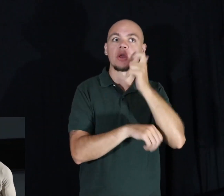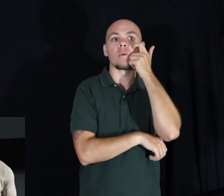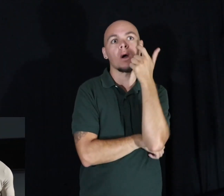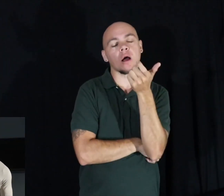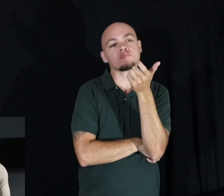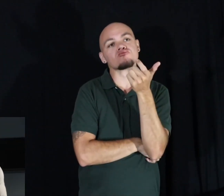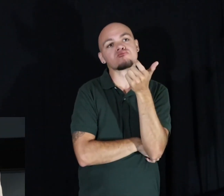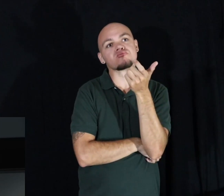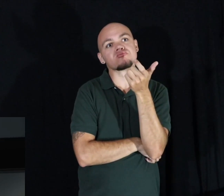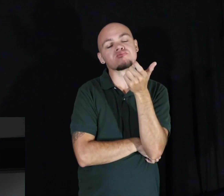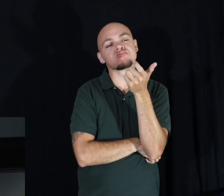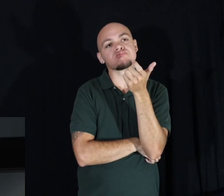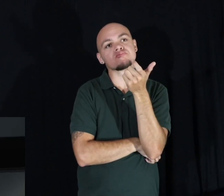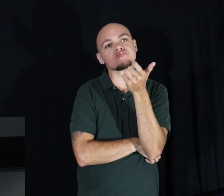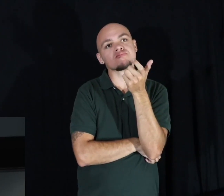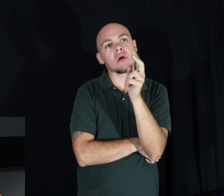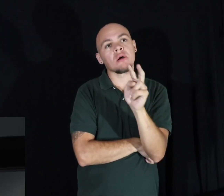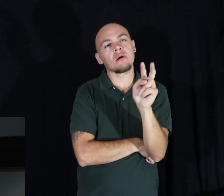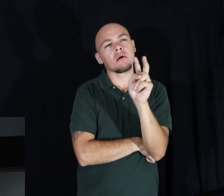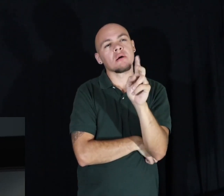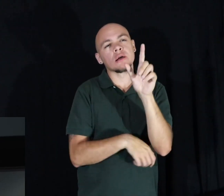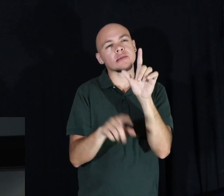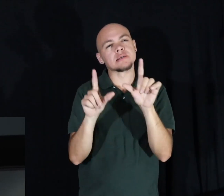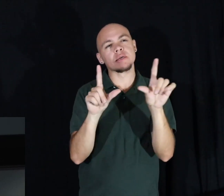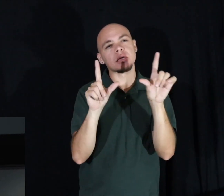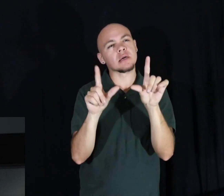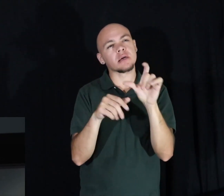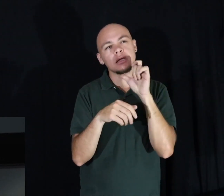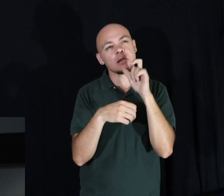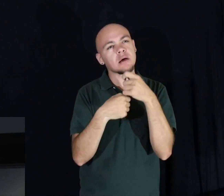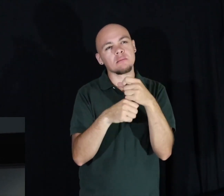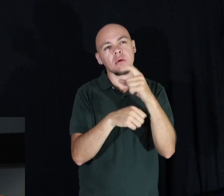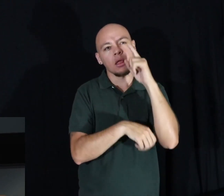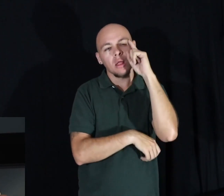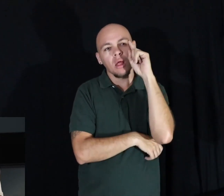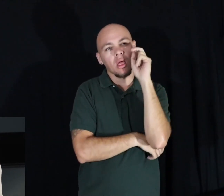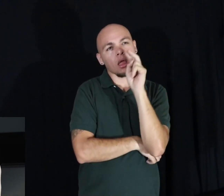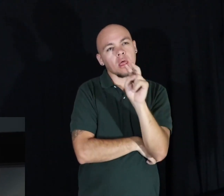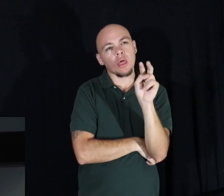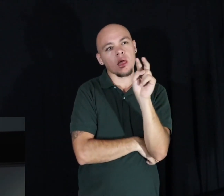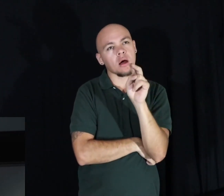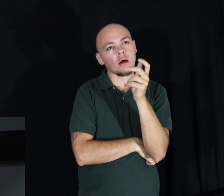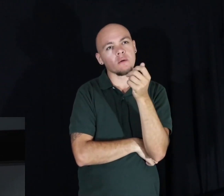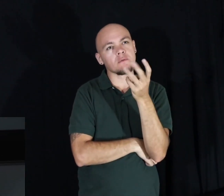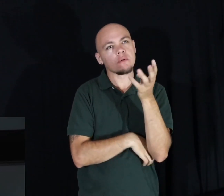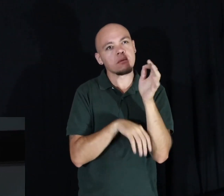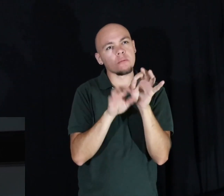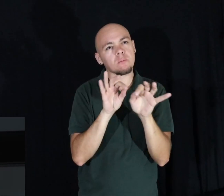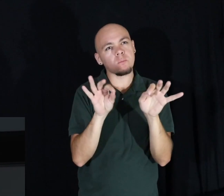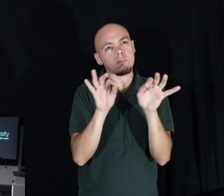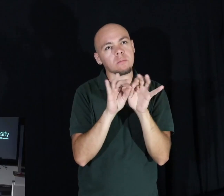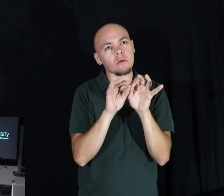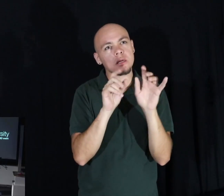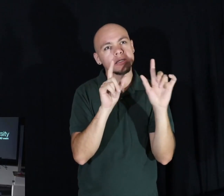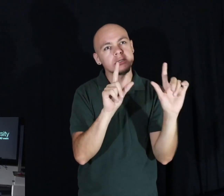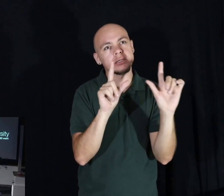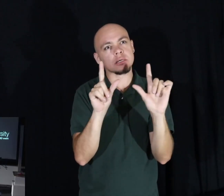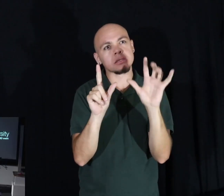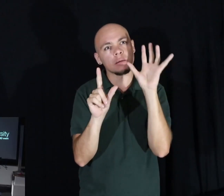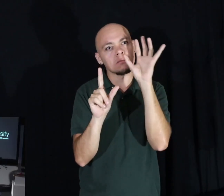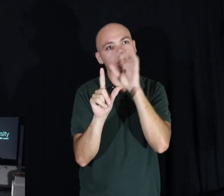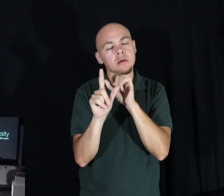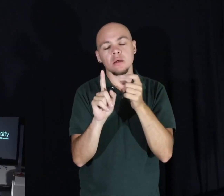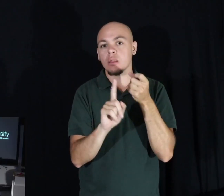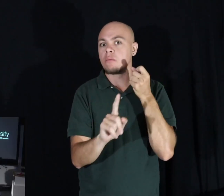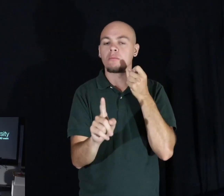in and it doesn't quite make sense. Almost like you've missed a couple key scenes. And then suddenly